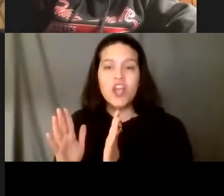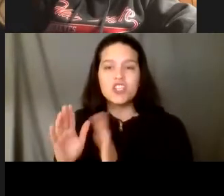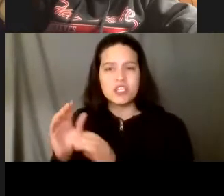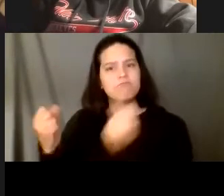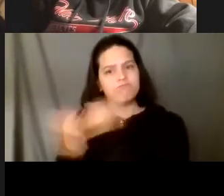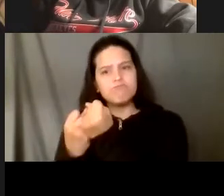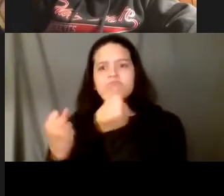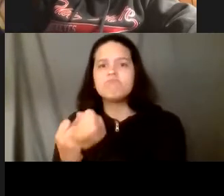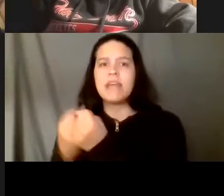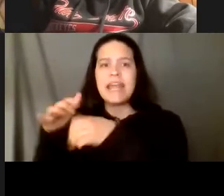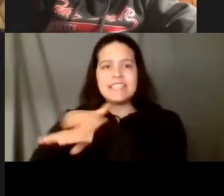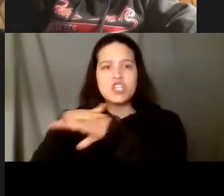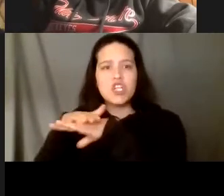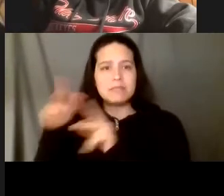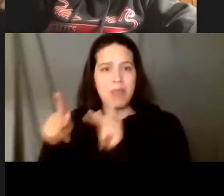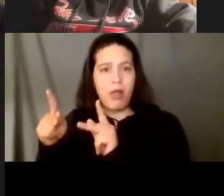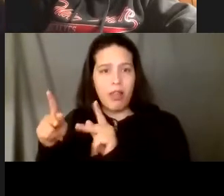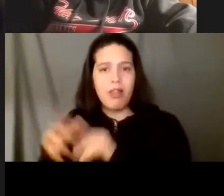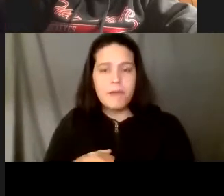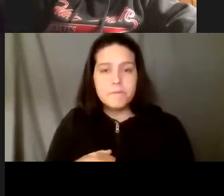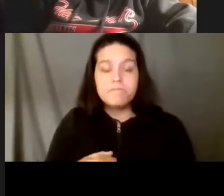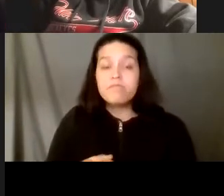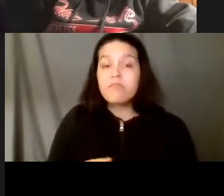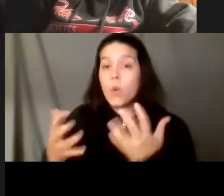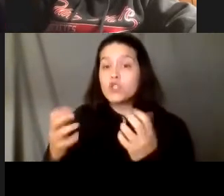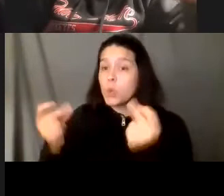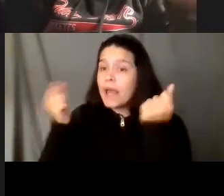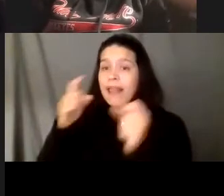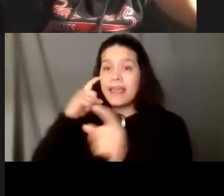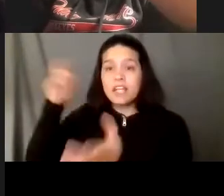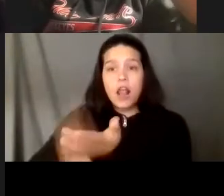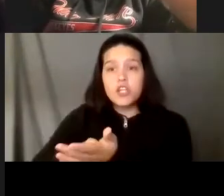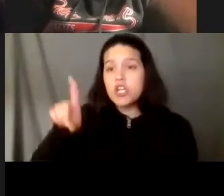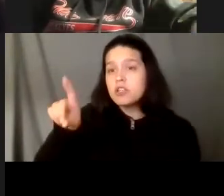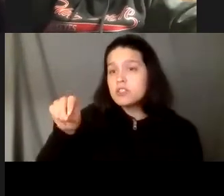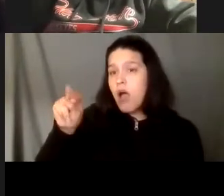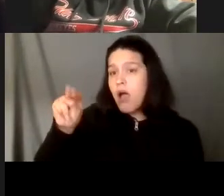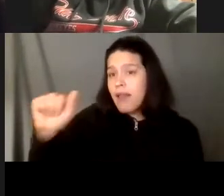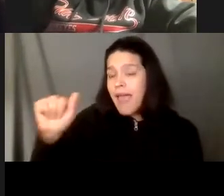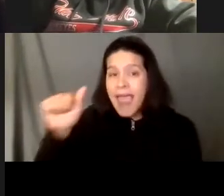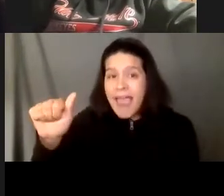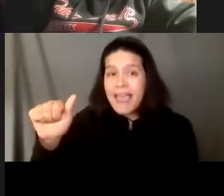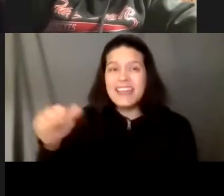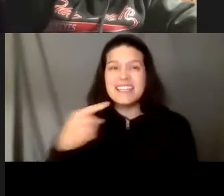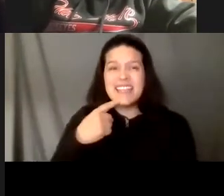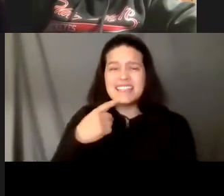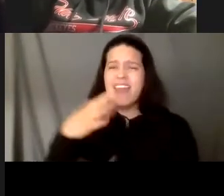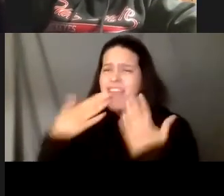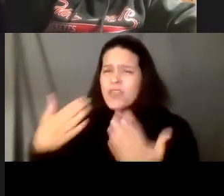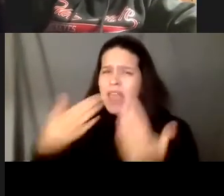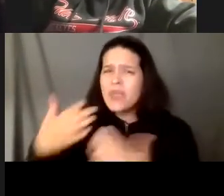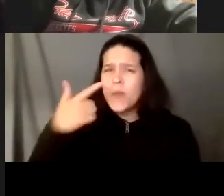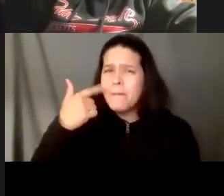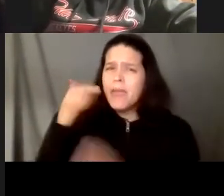uh we'd like to just quickly acknowledge donna a donna says to you gabby thank you thank you such an important story to